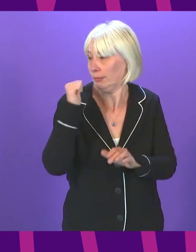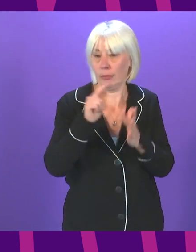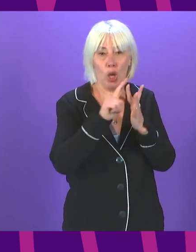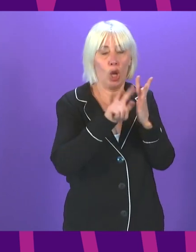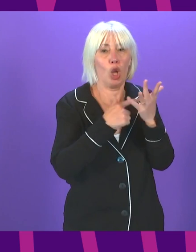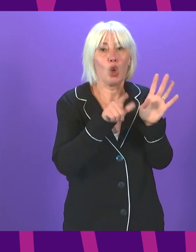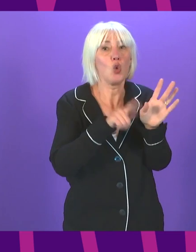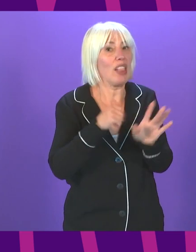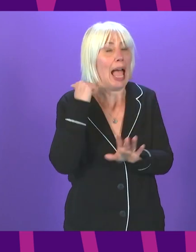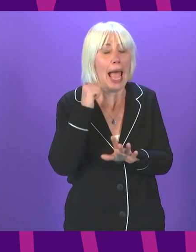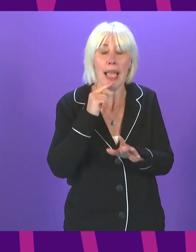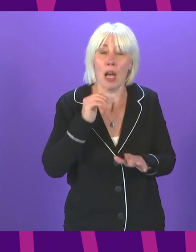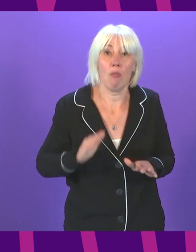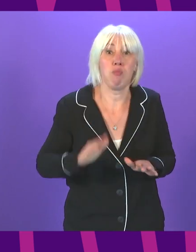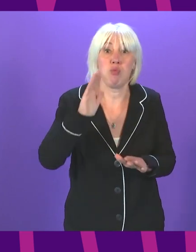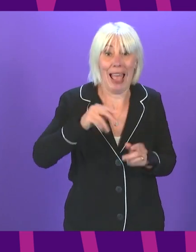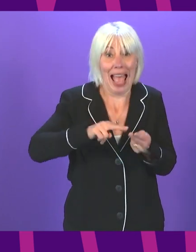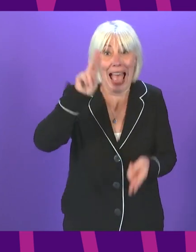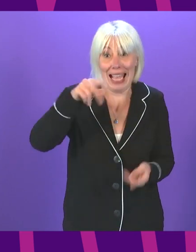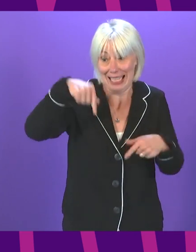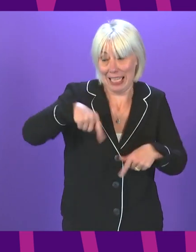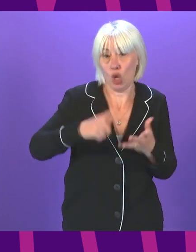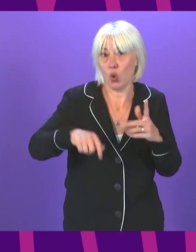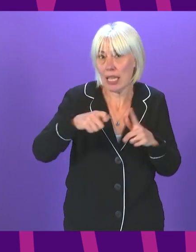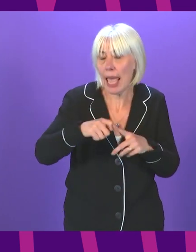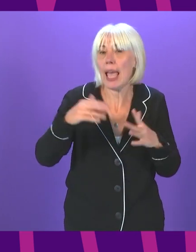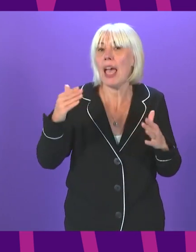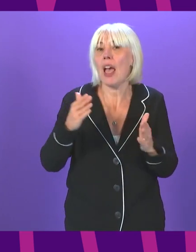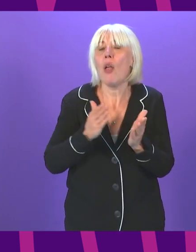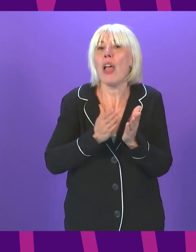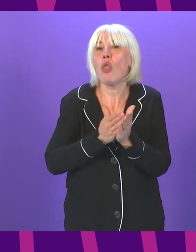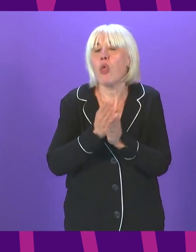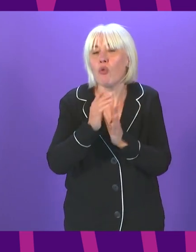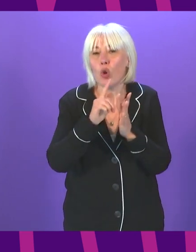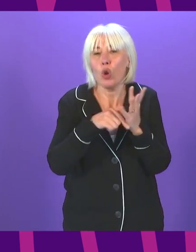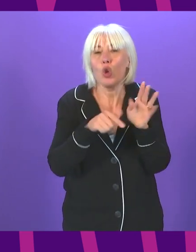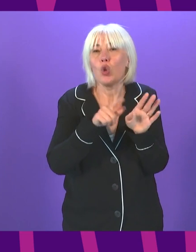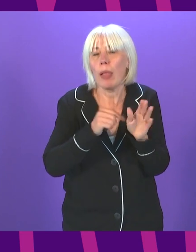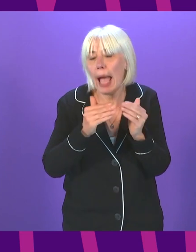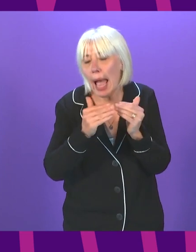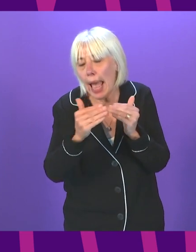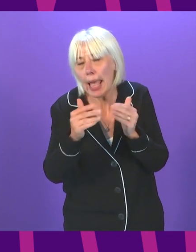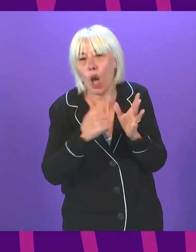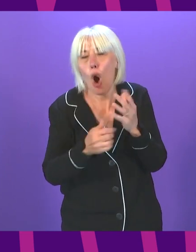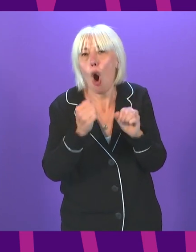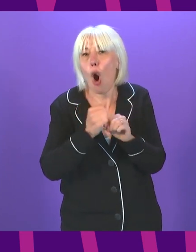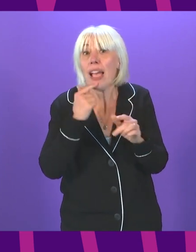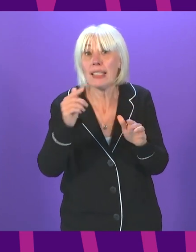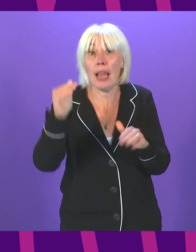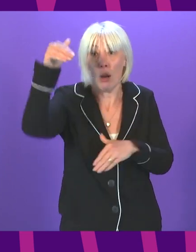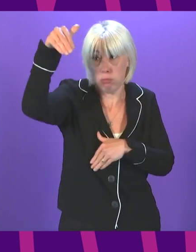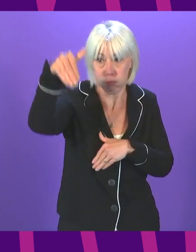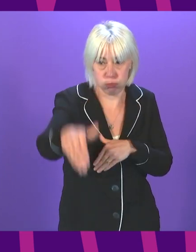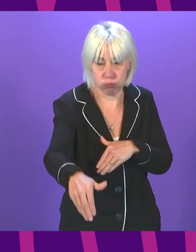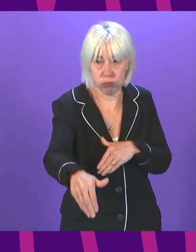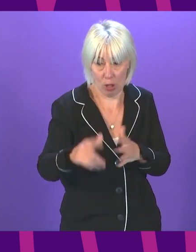had case levels that were the highest in the UK. We then had a period through the rest of July into much of August where we had the lowest case